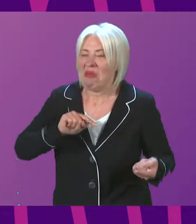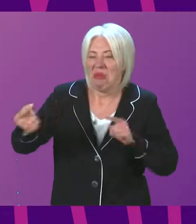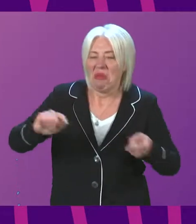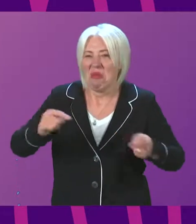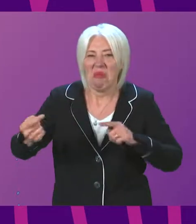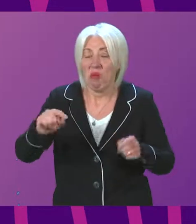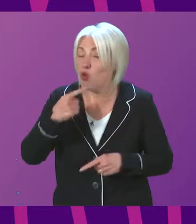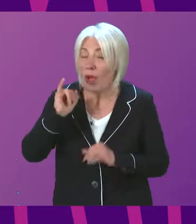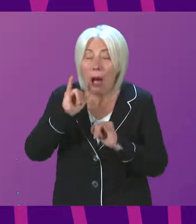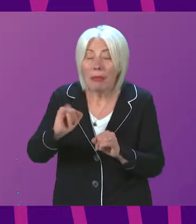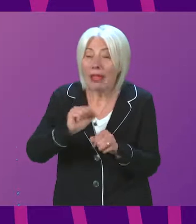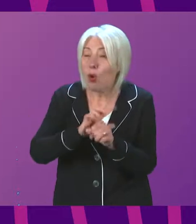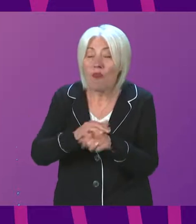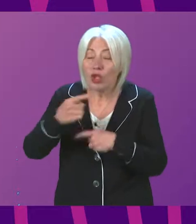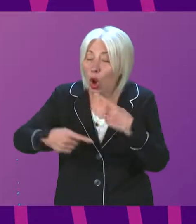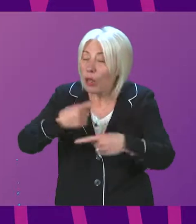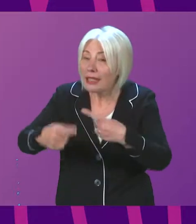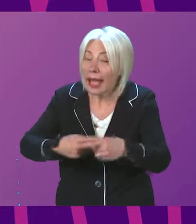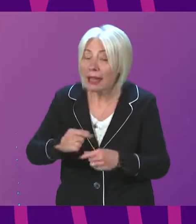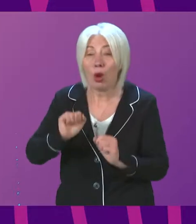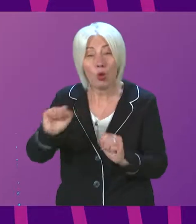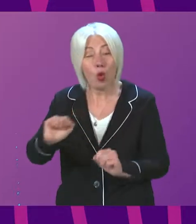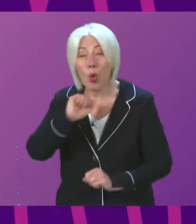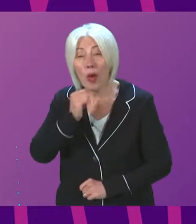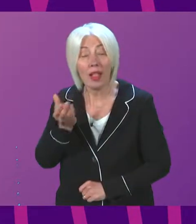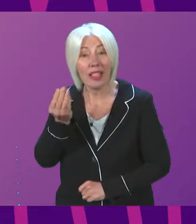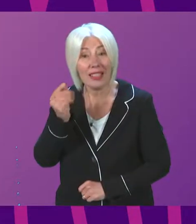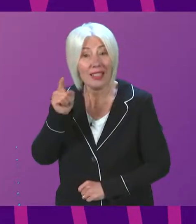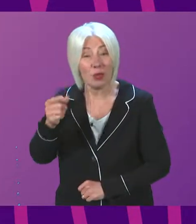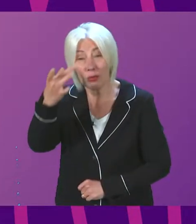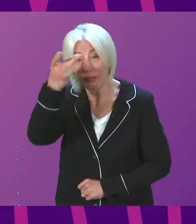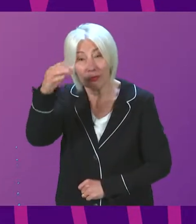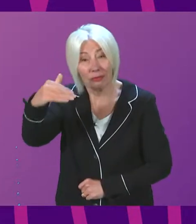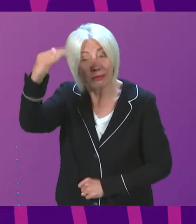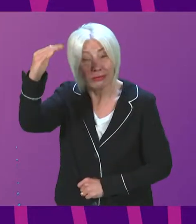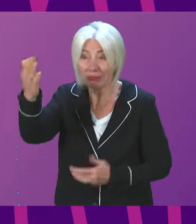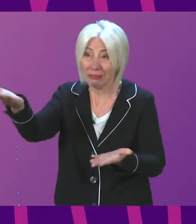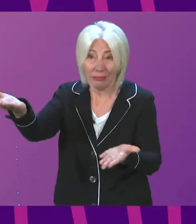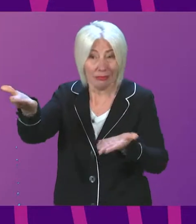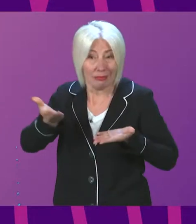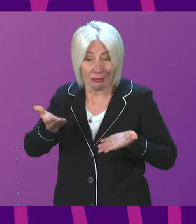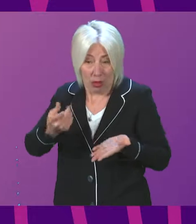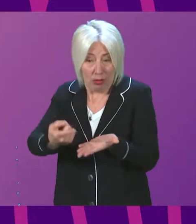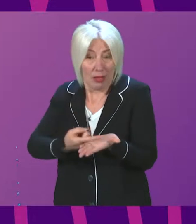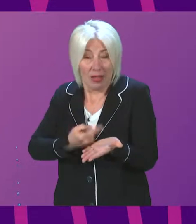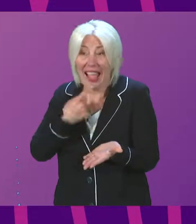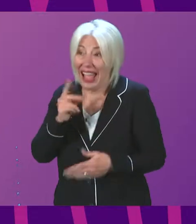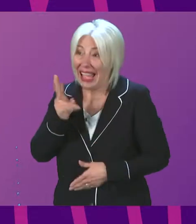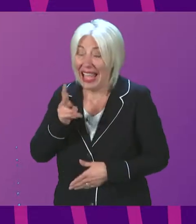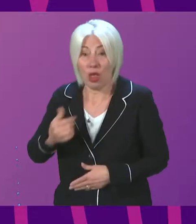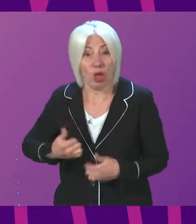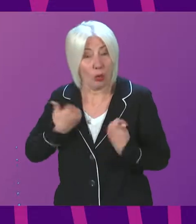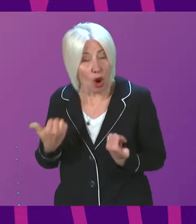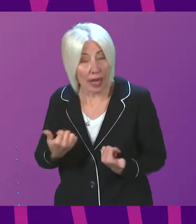cannot be blamed for everything. Therefore, will she listen to the President of the Royal College of Radiology? Jeanette Dixon, this morning again,